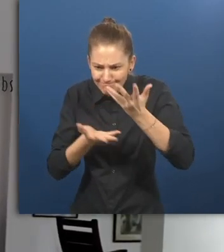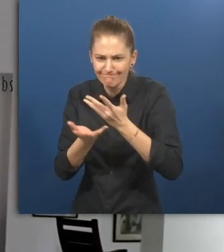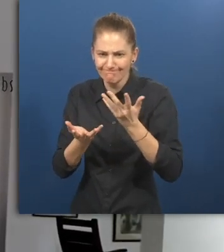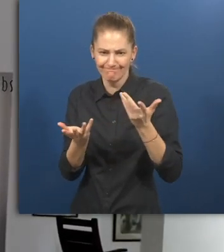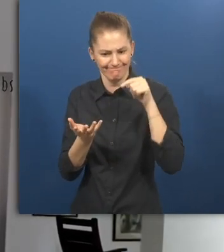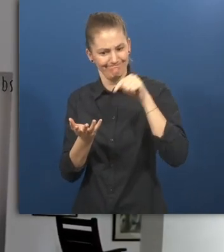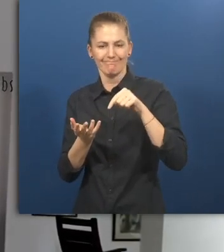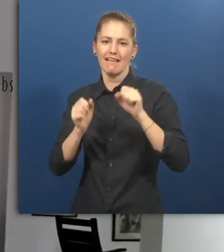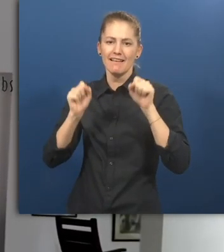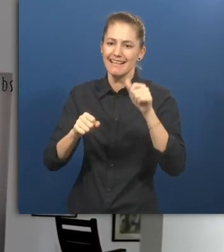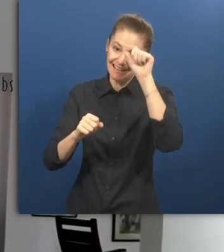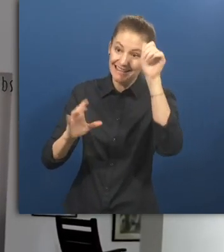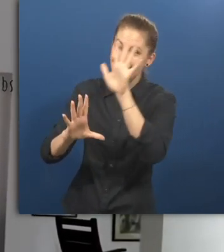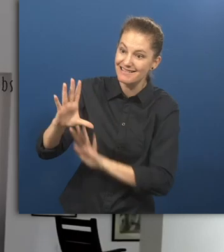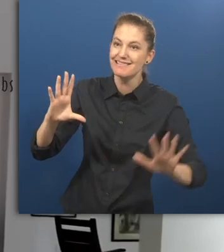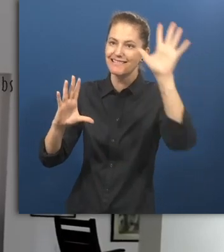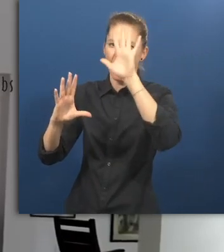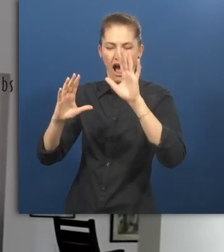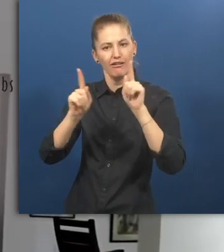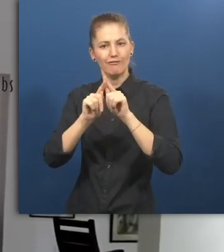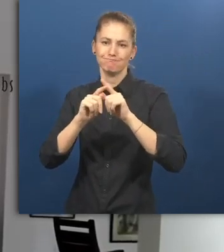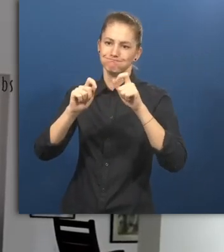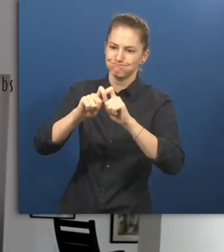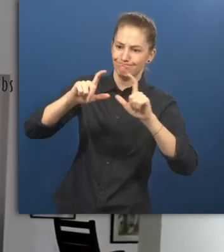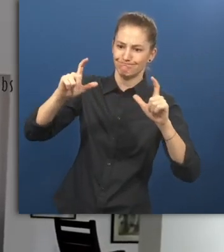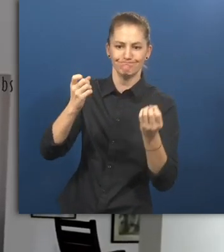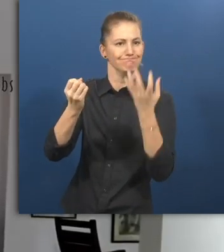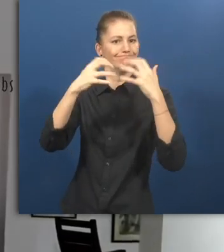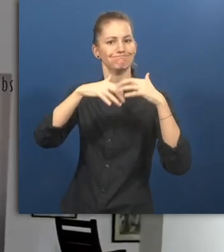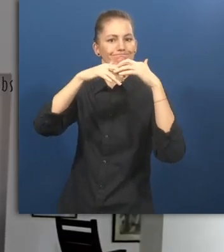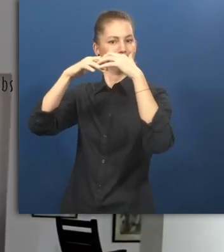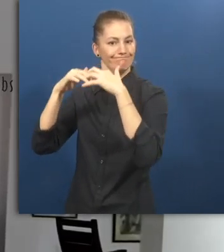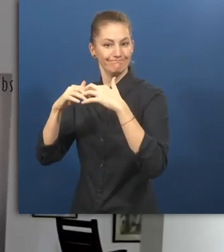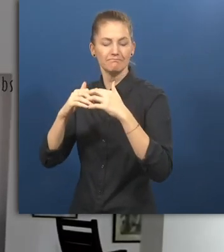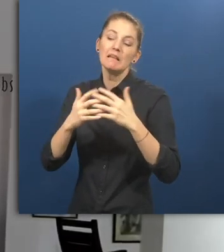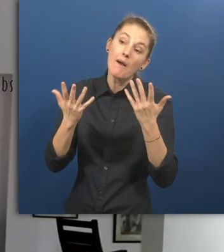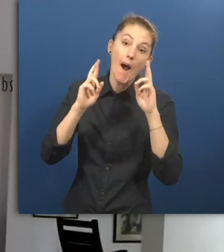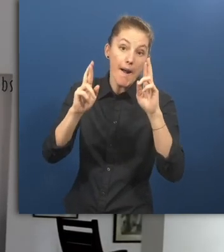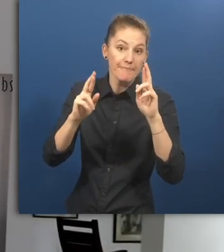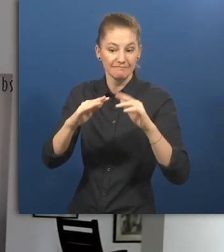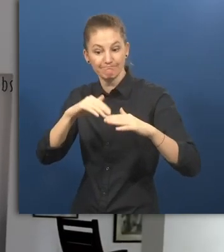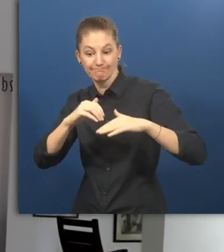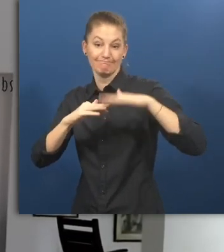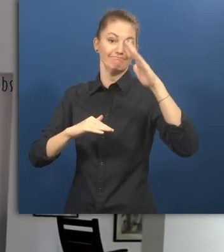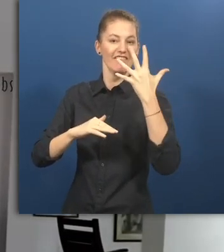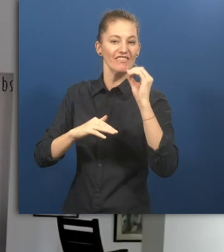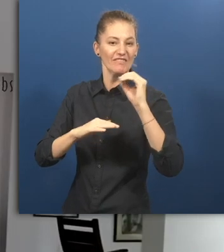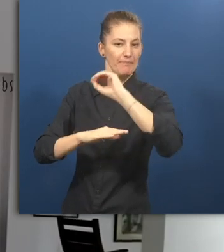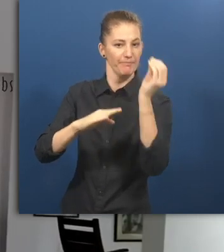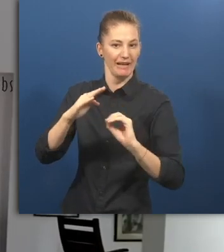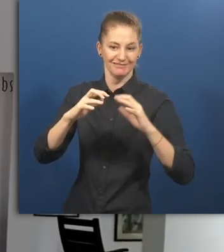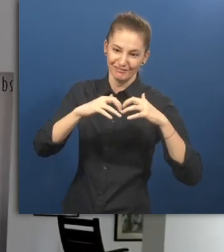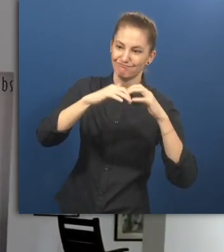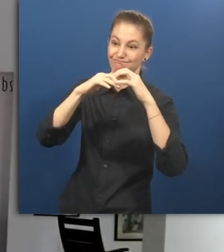on one platform, will help us to scale to all states of India, touch at least 50%